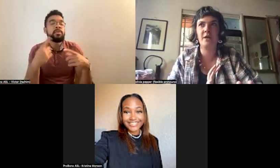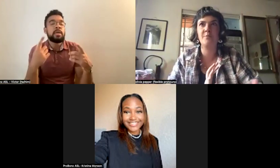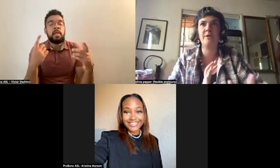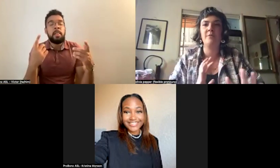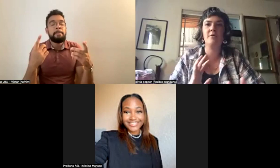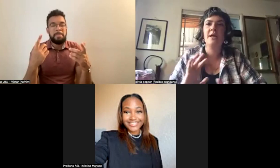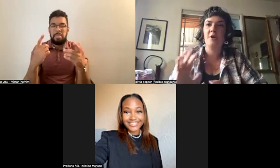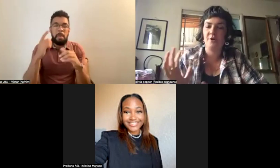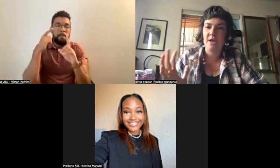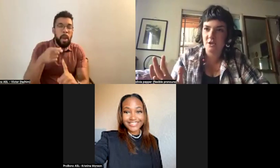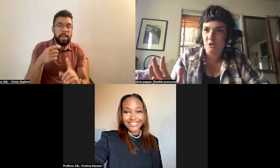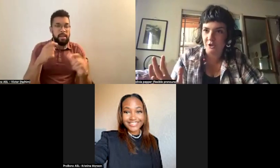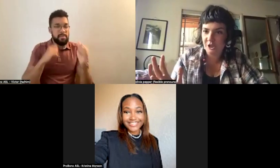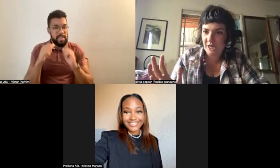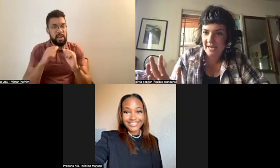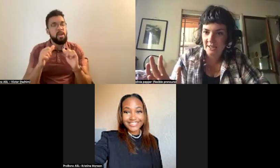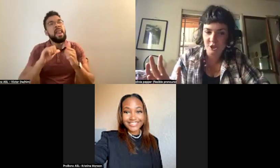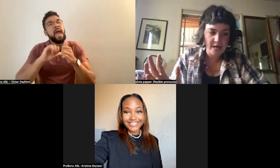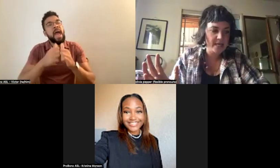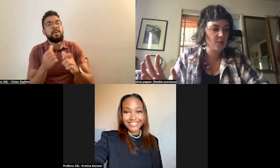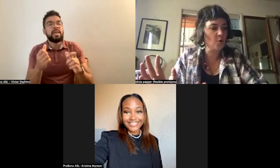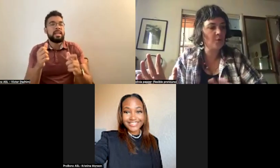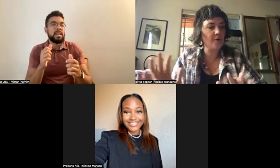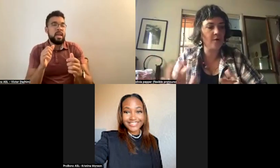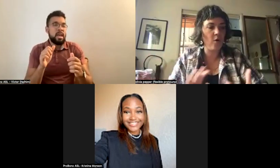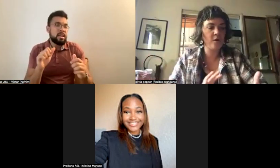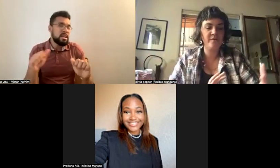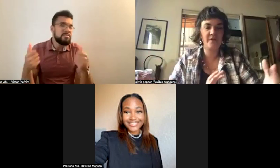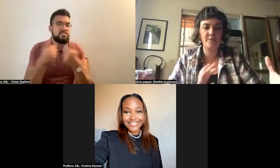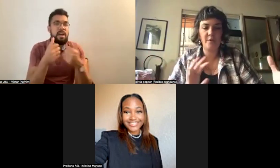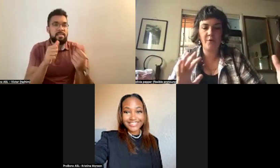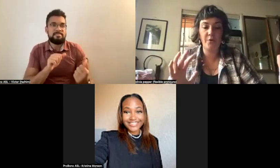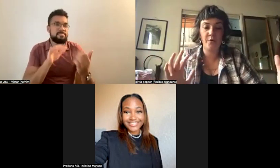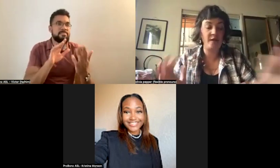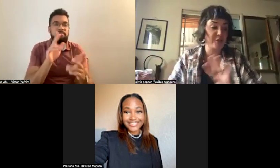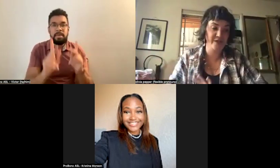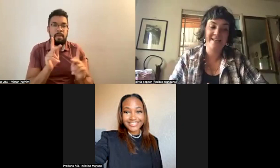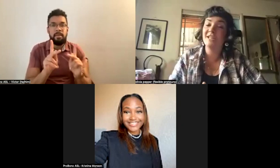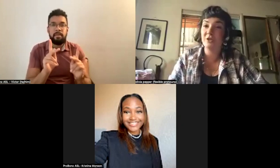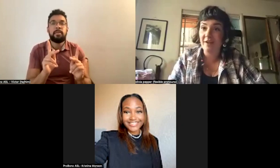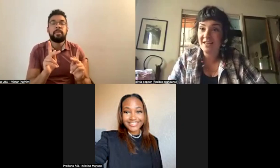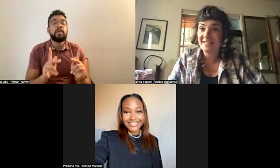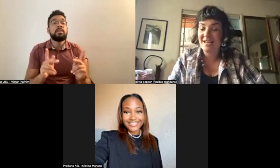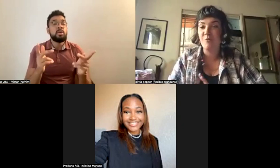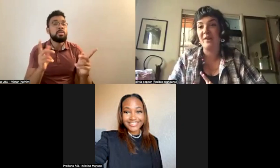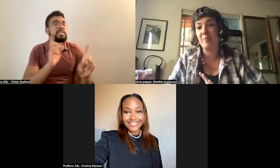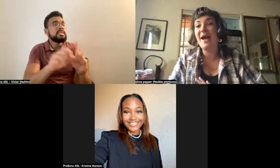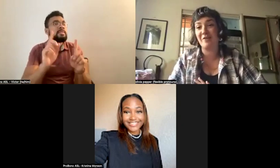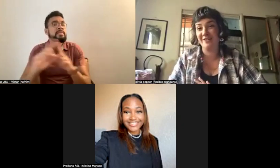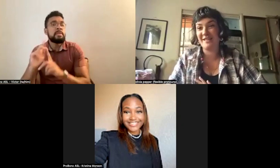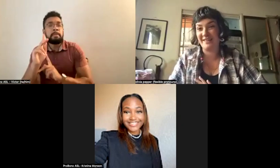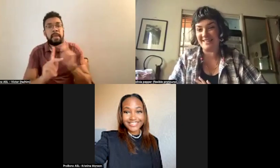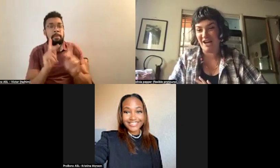confront people create social change. So there are all of these people who actually interact with